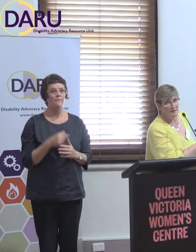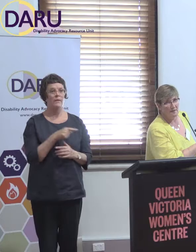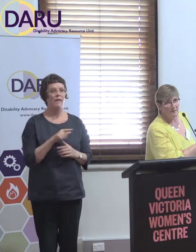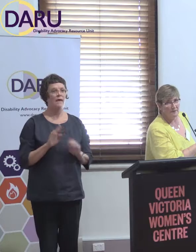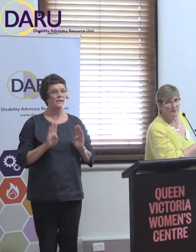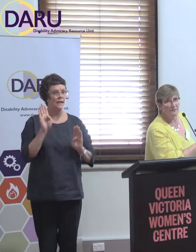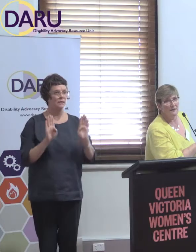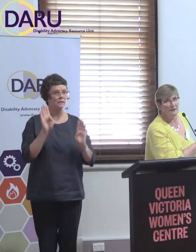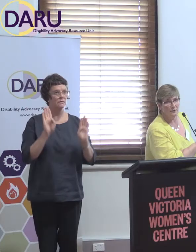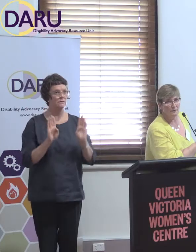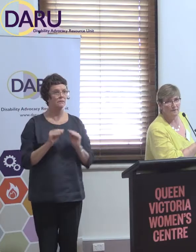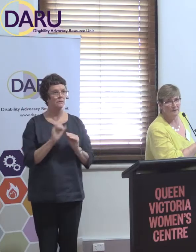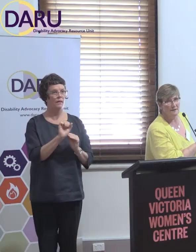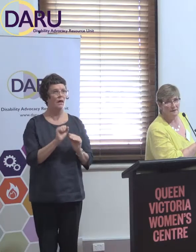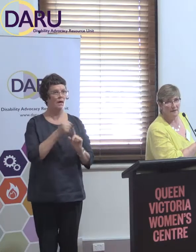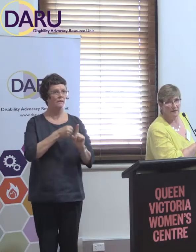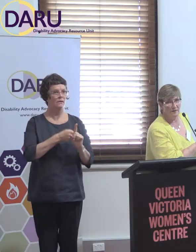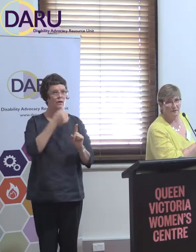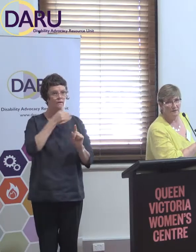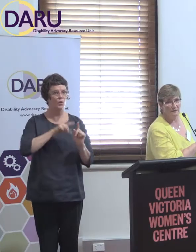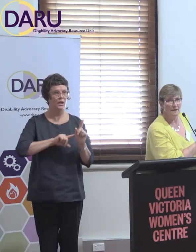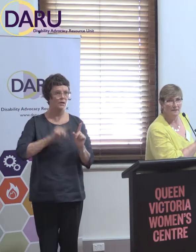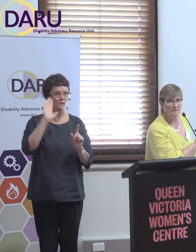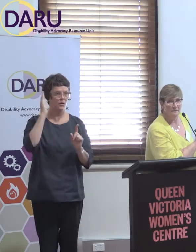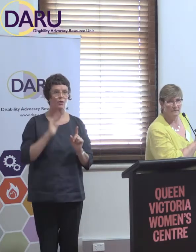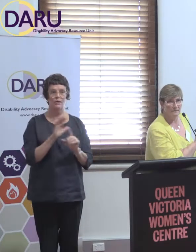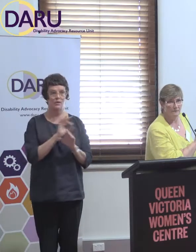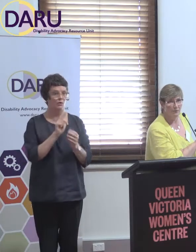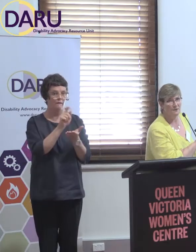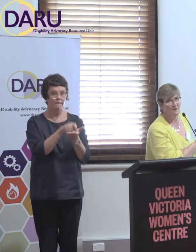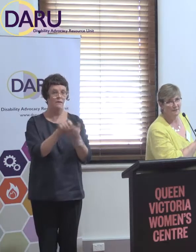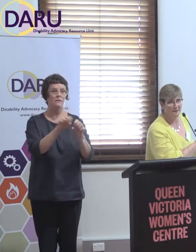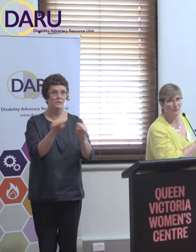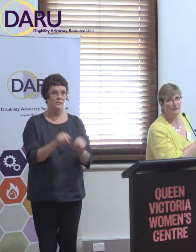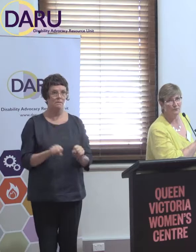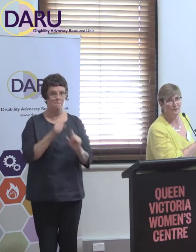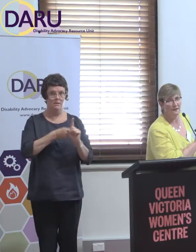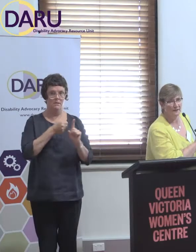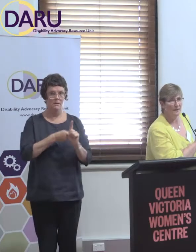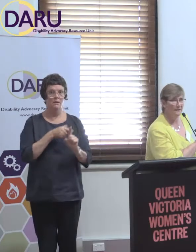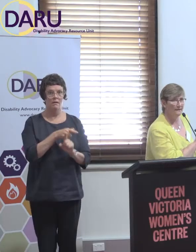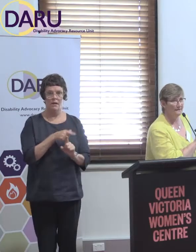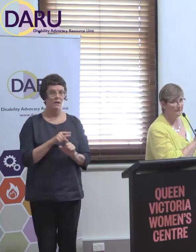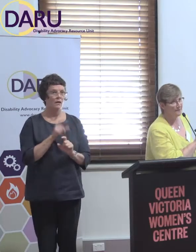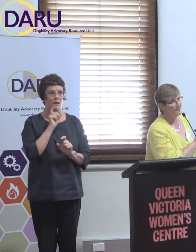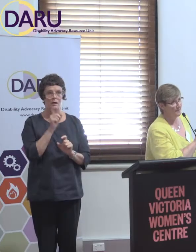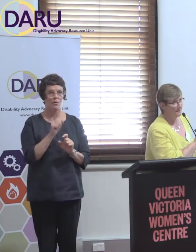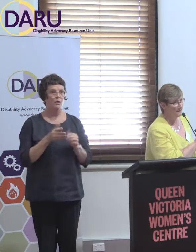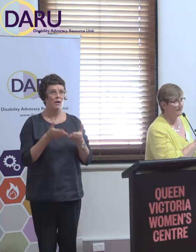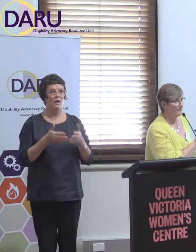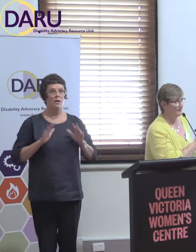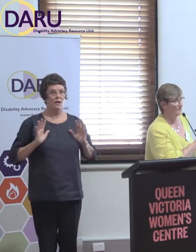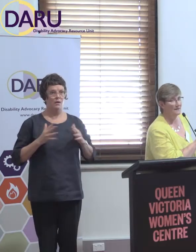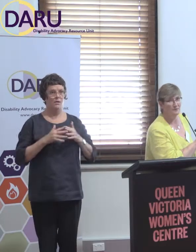out their advocacy a couple of years ago. They don't fund systemic advocacy. They consciously, deliberately don't allow any Western